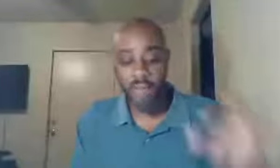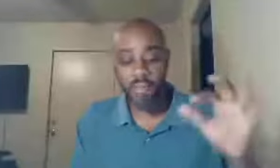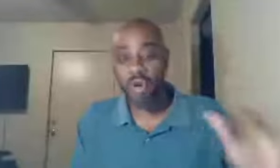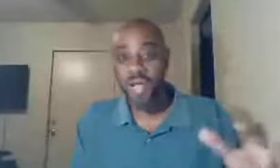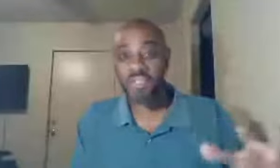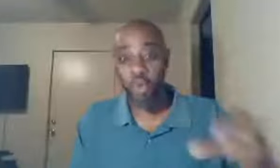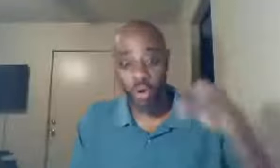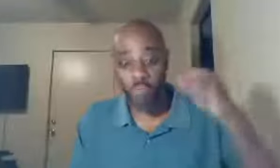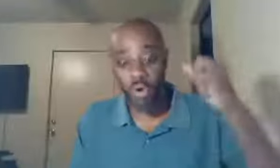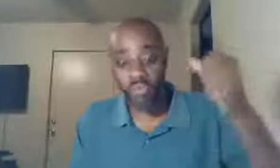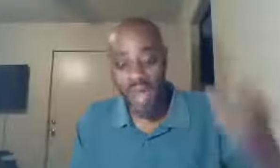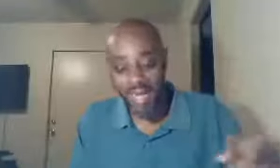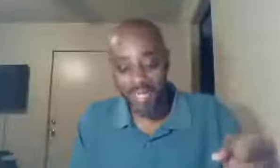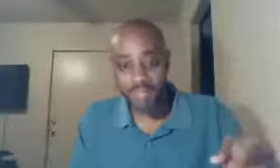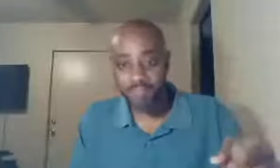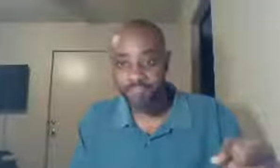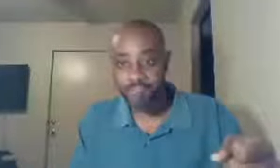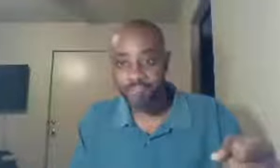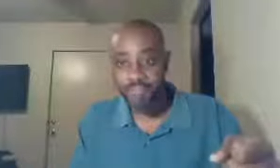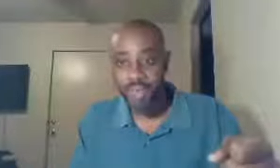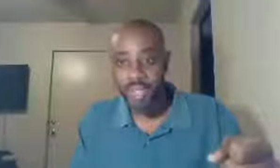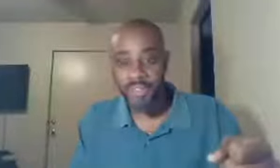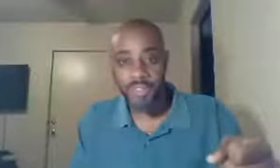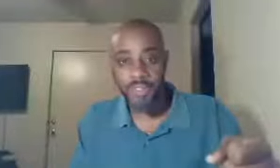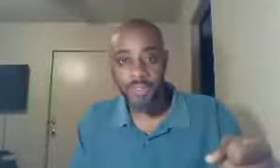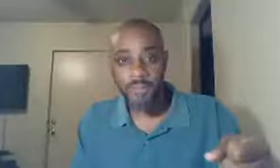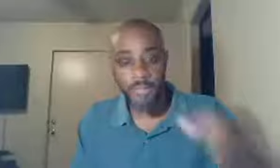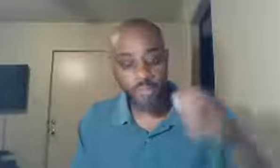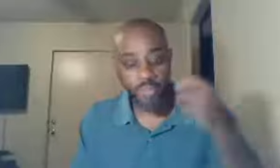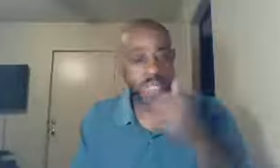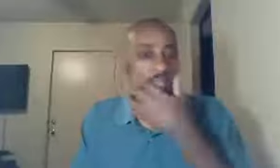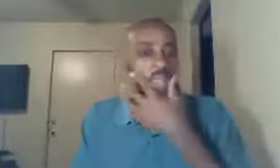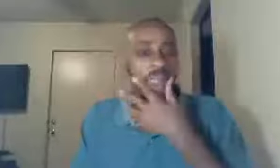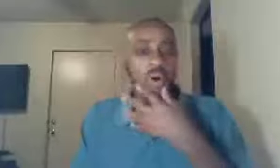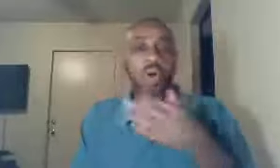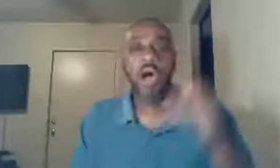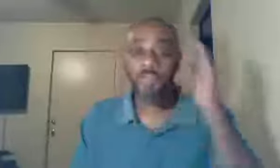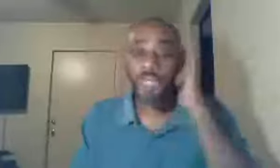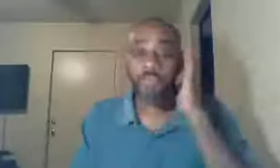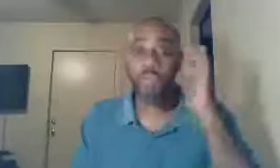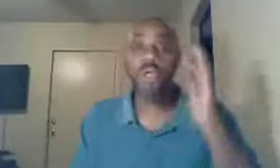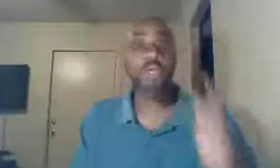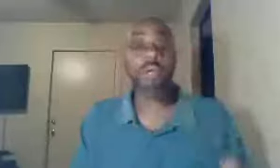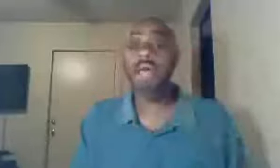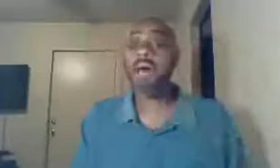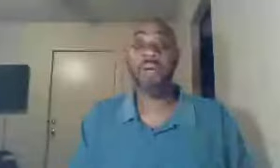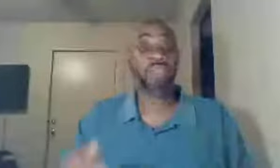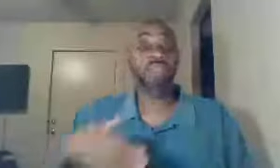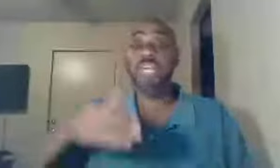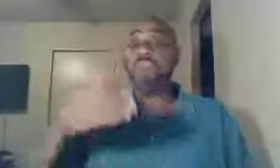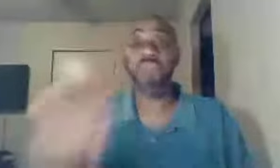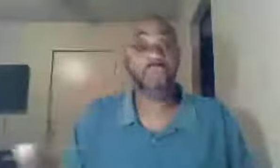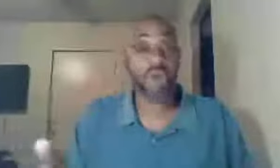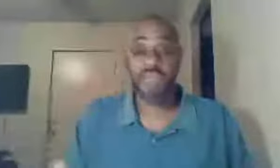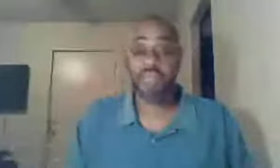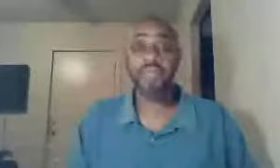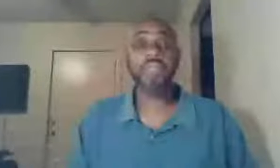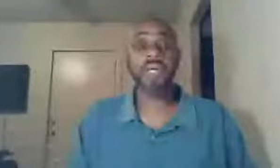moros, or moronic, right, so these people, are people, no matter how much you live before them, the